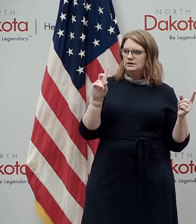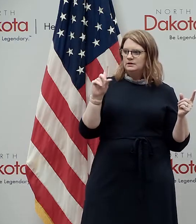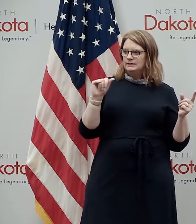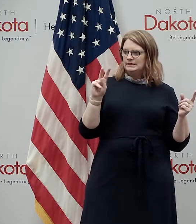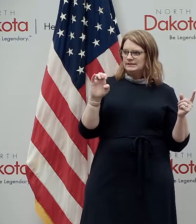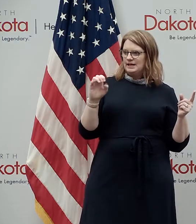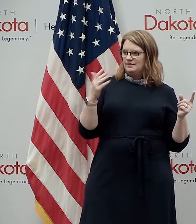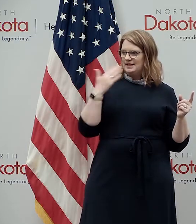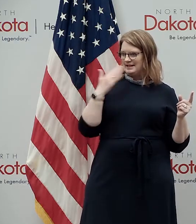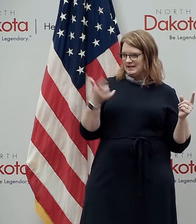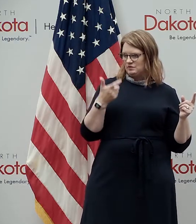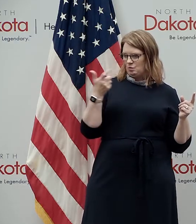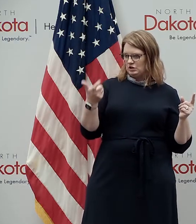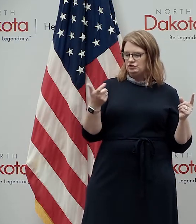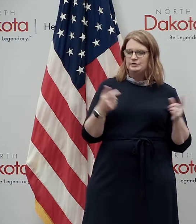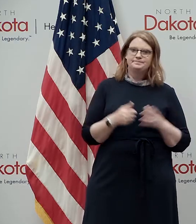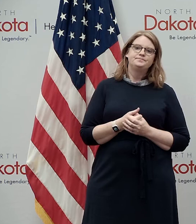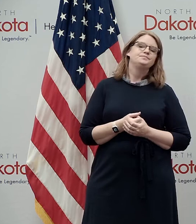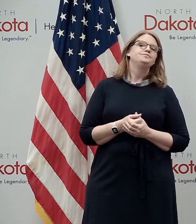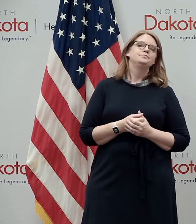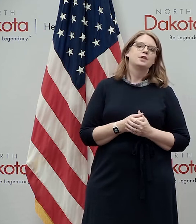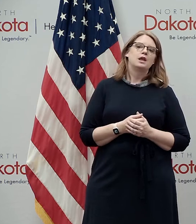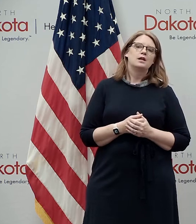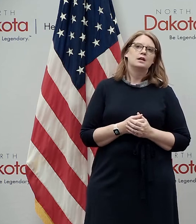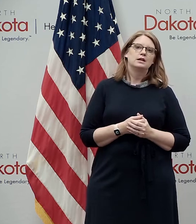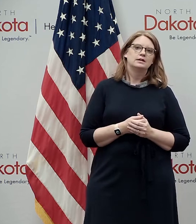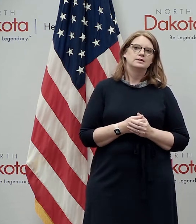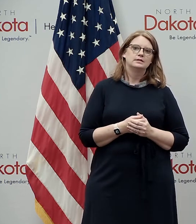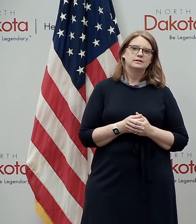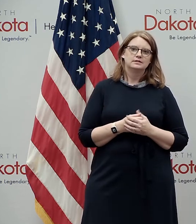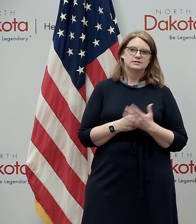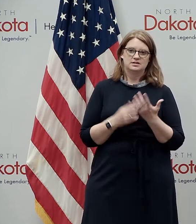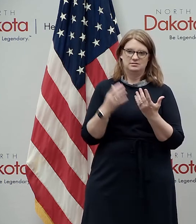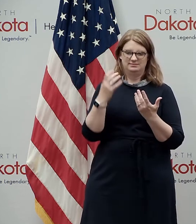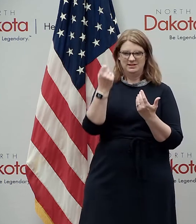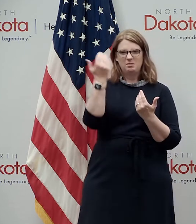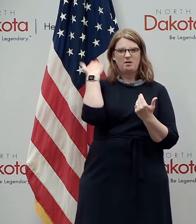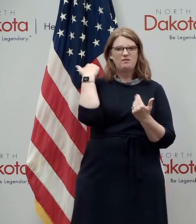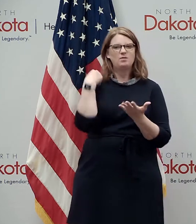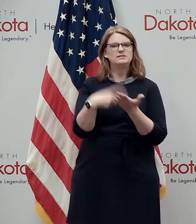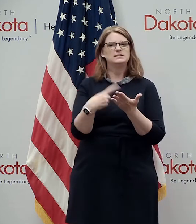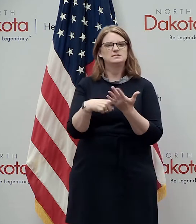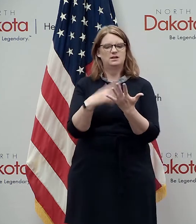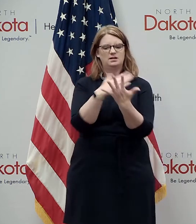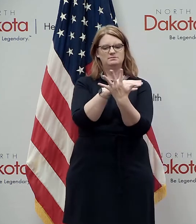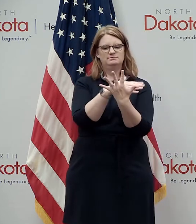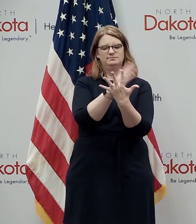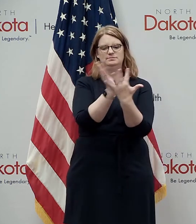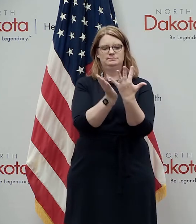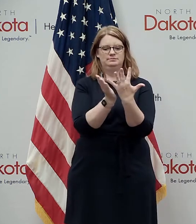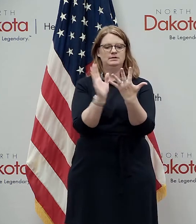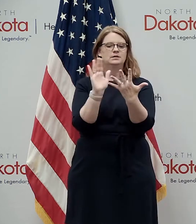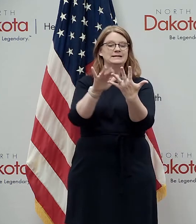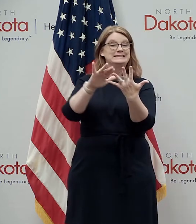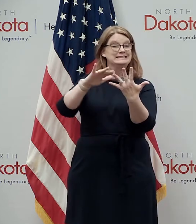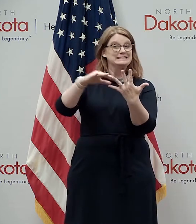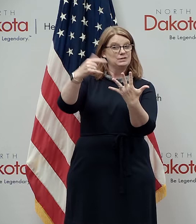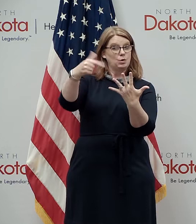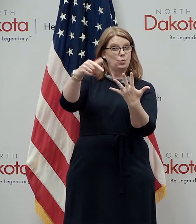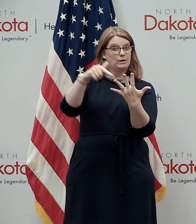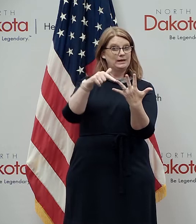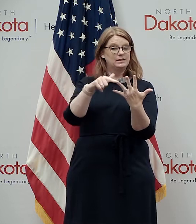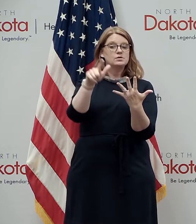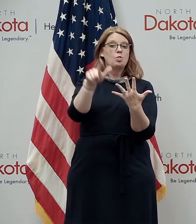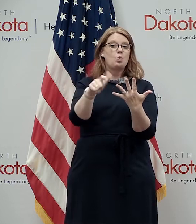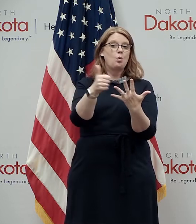uh listening in uh we have on our five stage uh risk assessment we're in the green which is the low